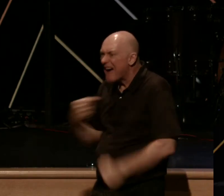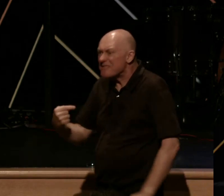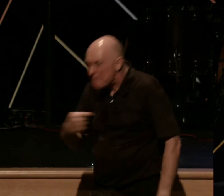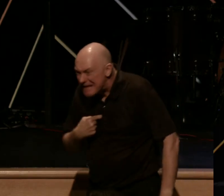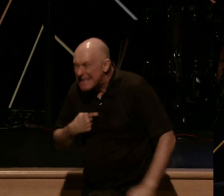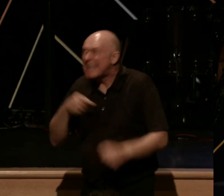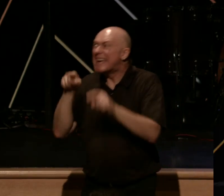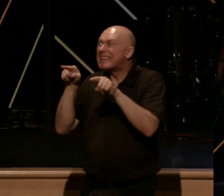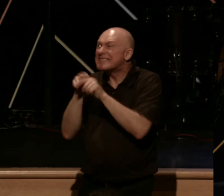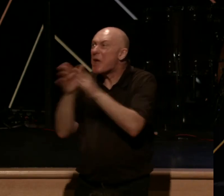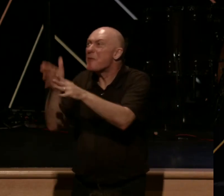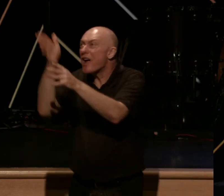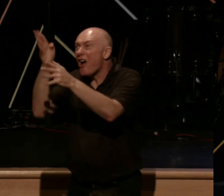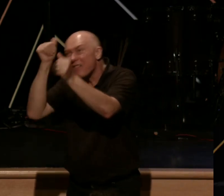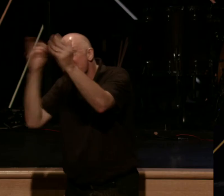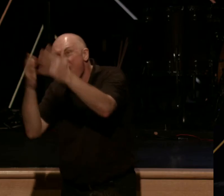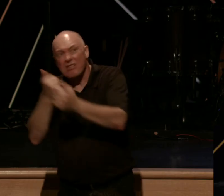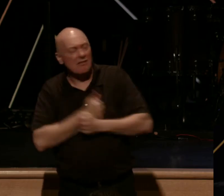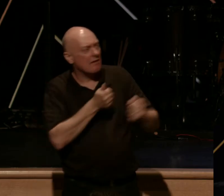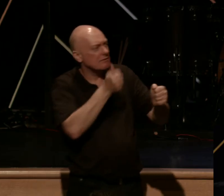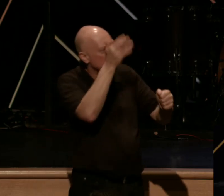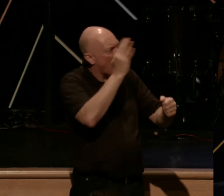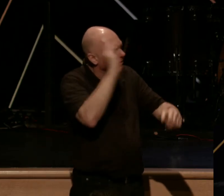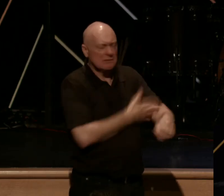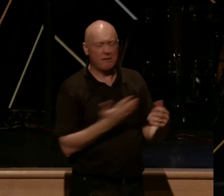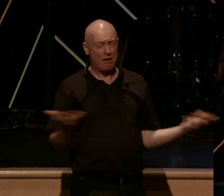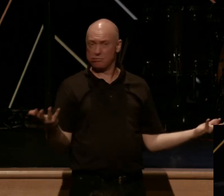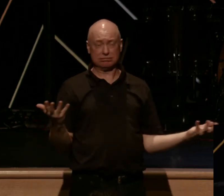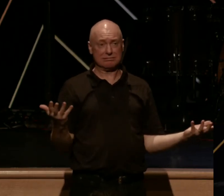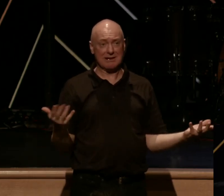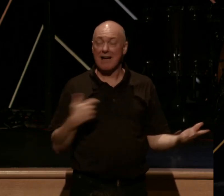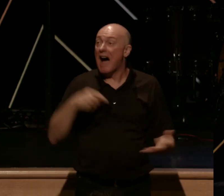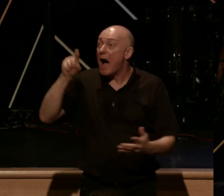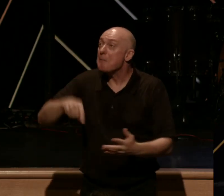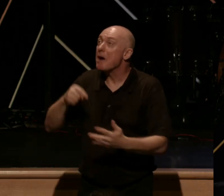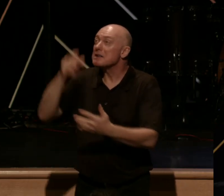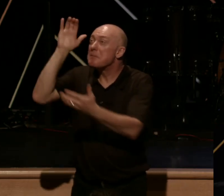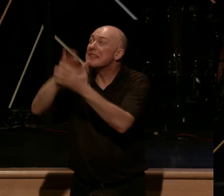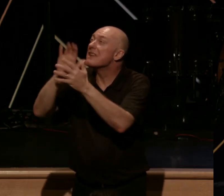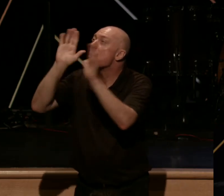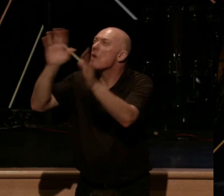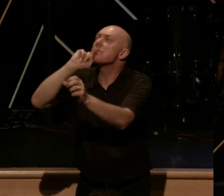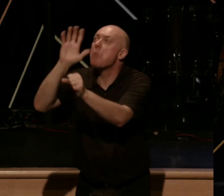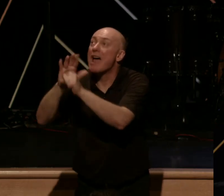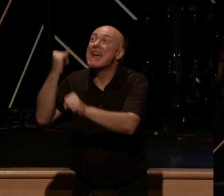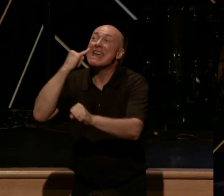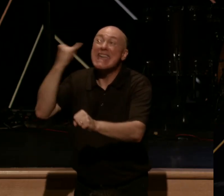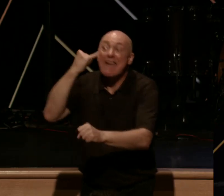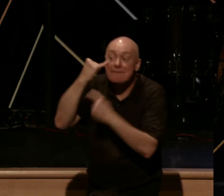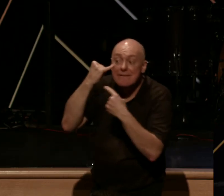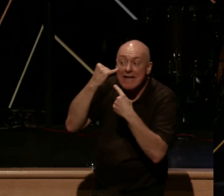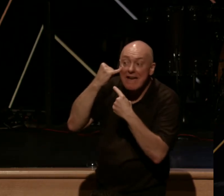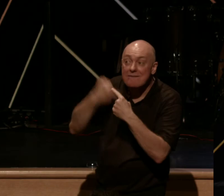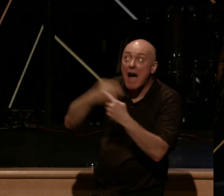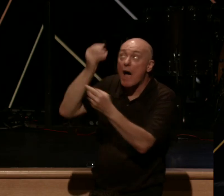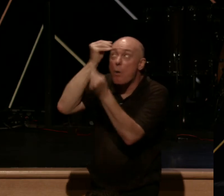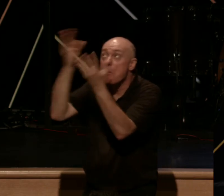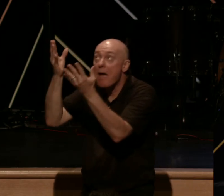God loves God. Awesome. I must believe this wonderful promise. If I obey, I'll abide in